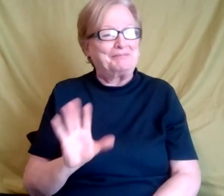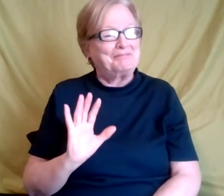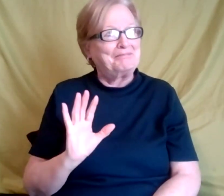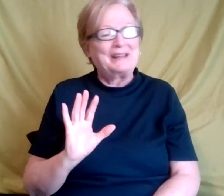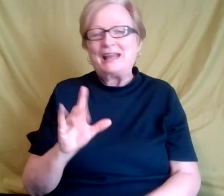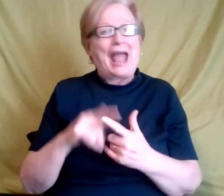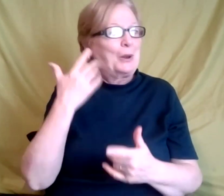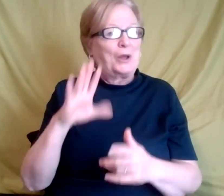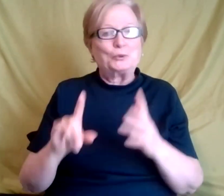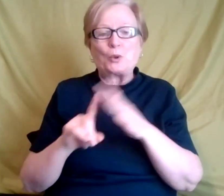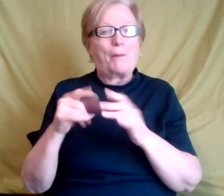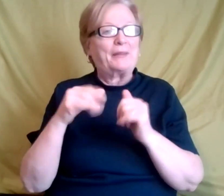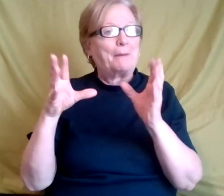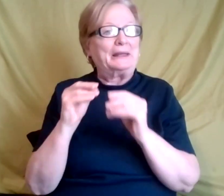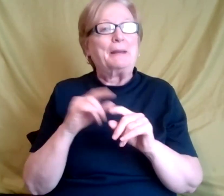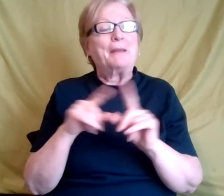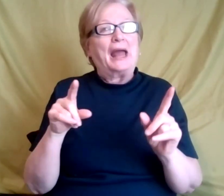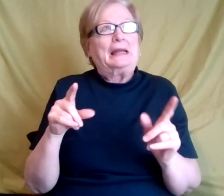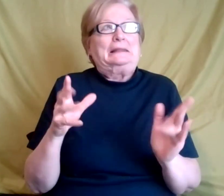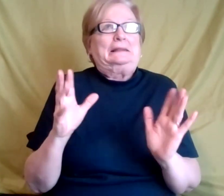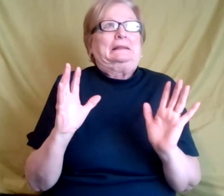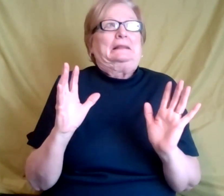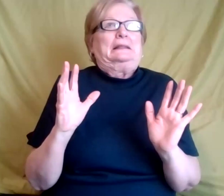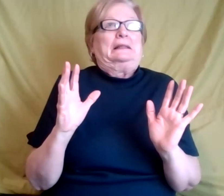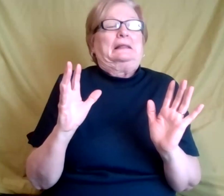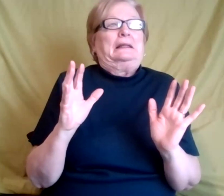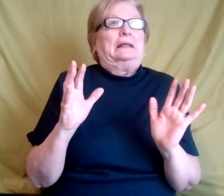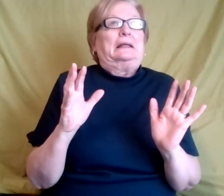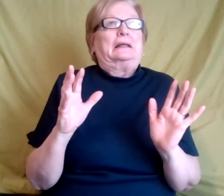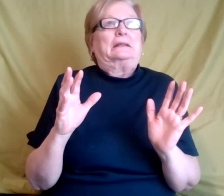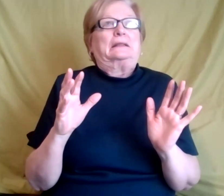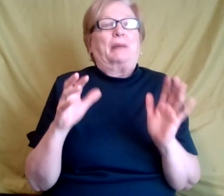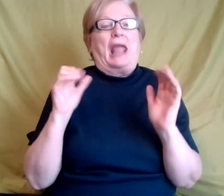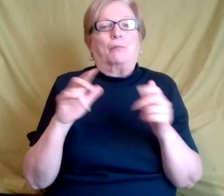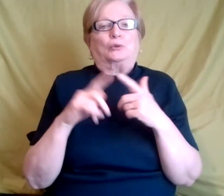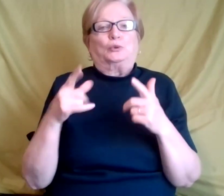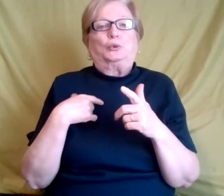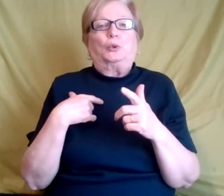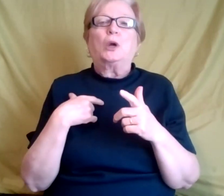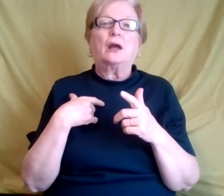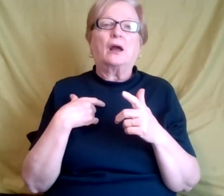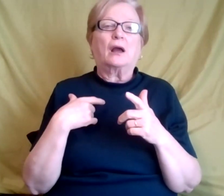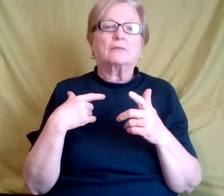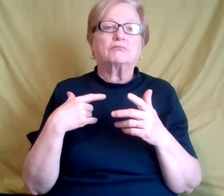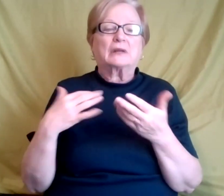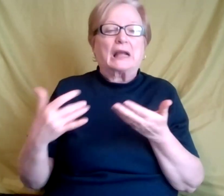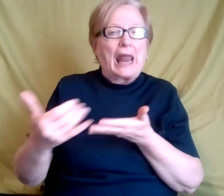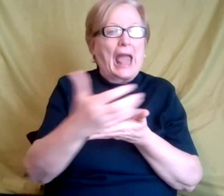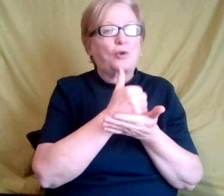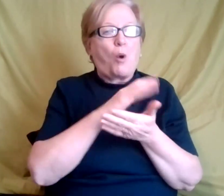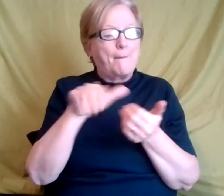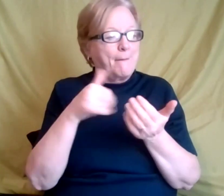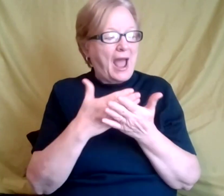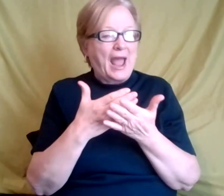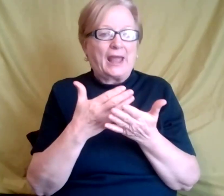up at that meeting, but I could, you know, but to be able to put my notes together, to, you know, put,